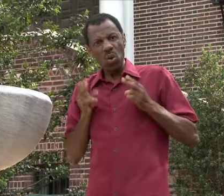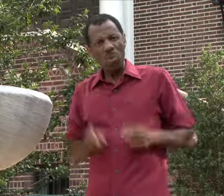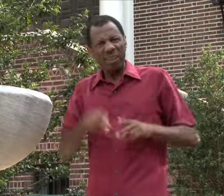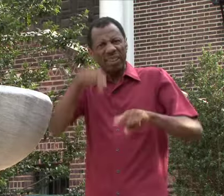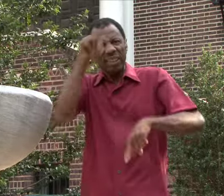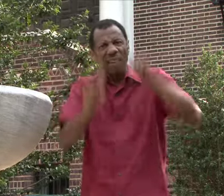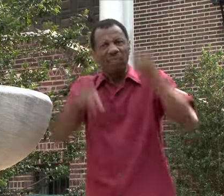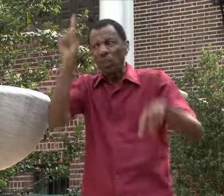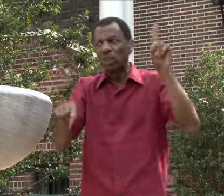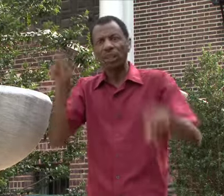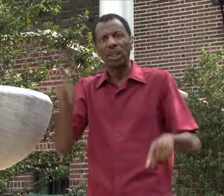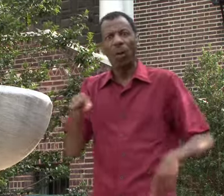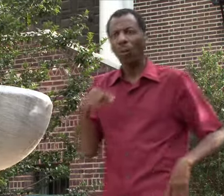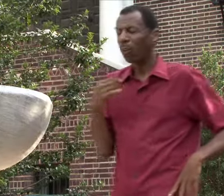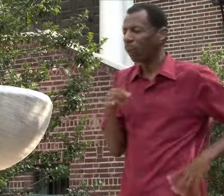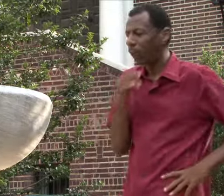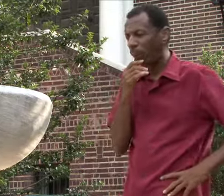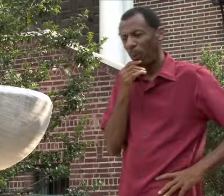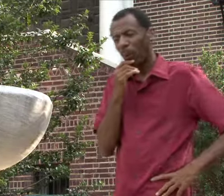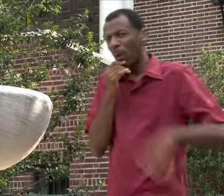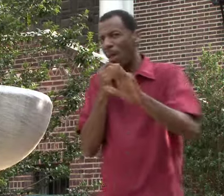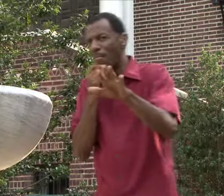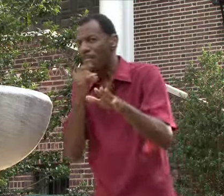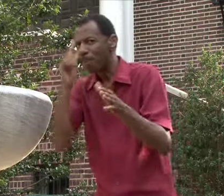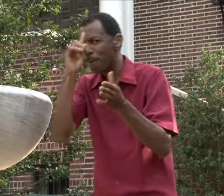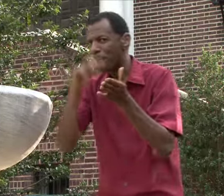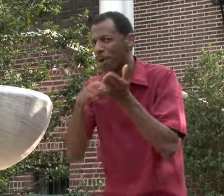How cultures change over time and space.